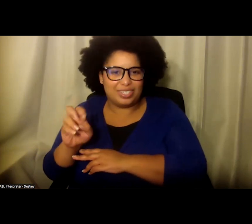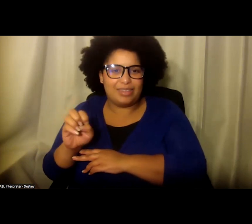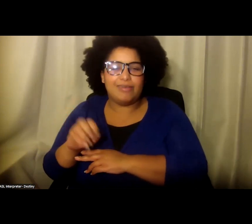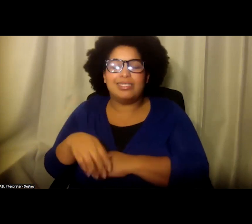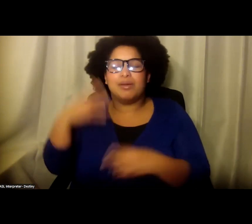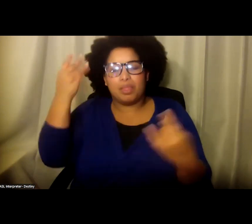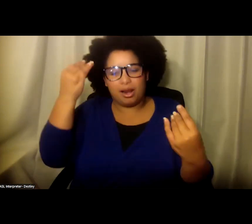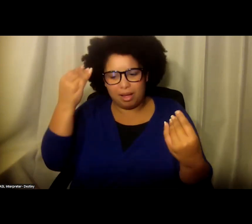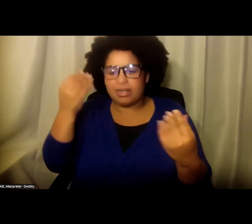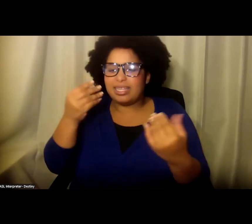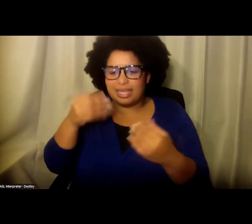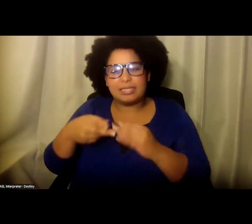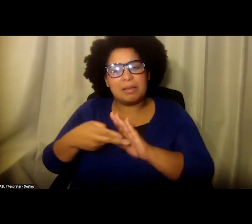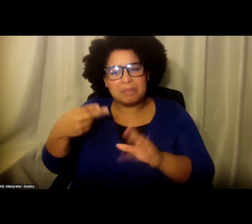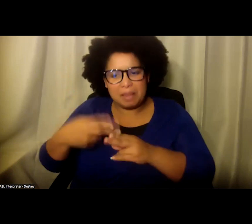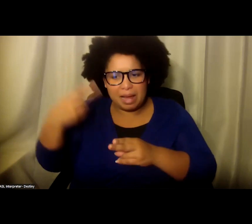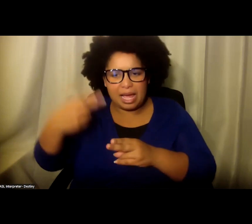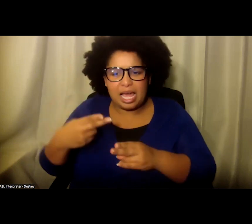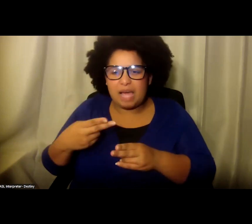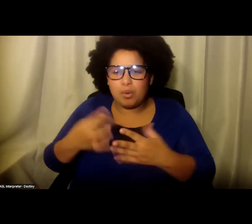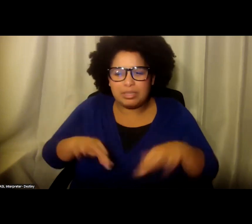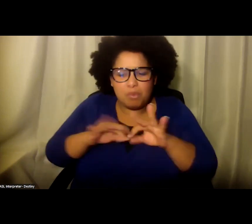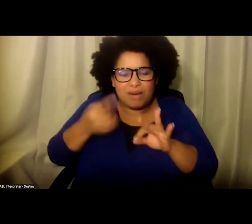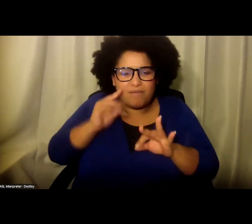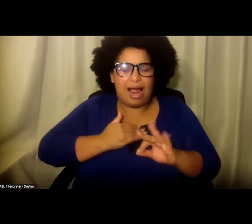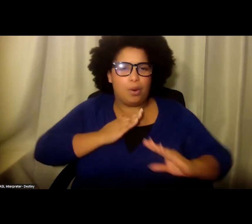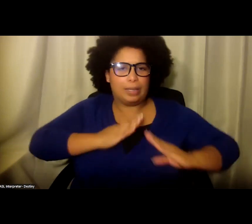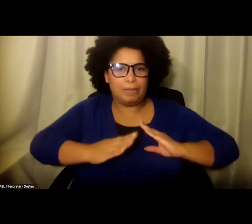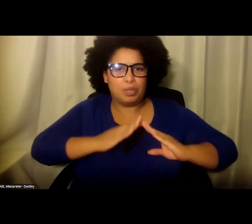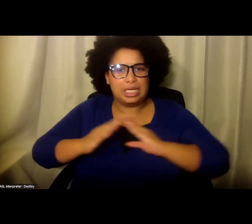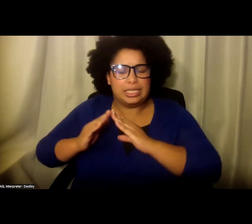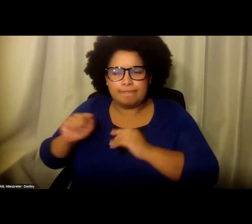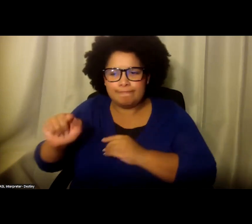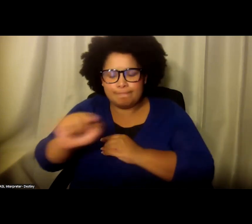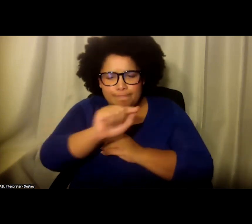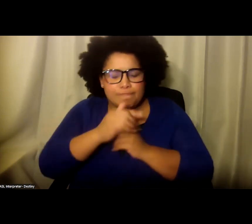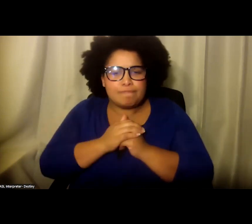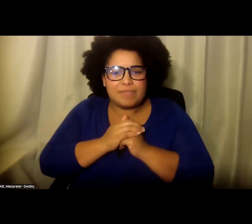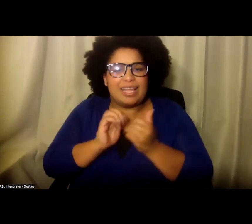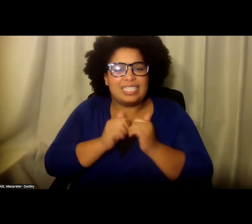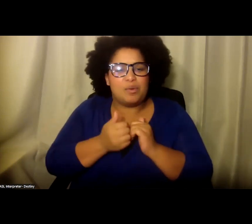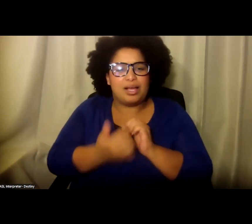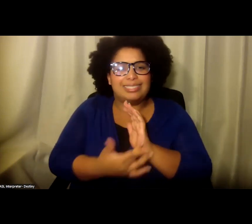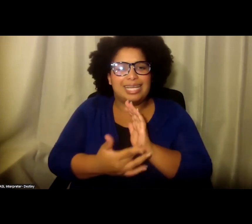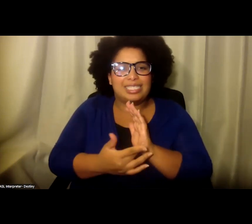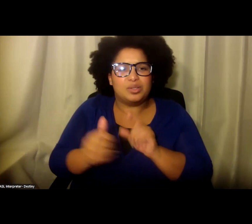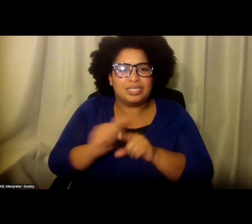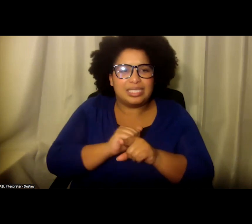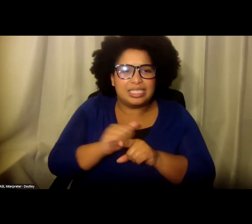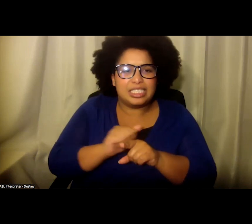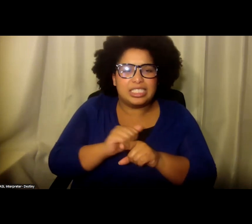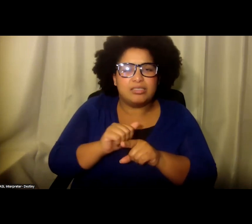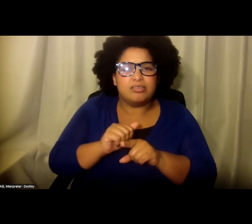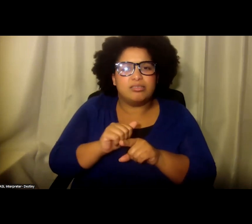really looked at what was going to be meaningful to the community. And that's where a technical assistance and training service was